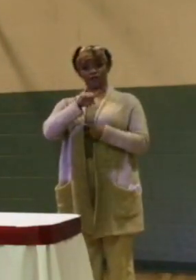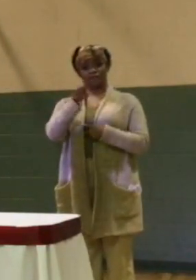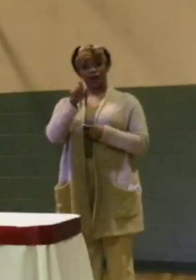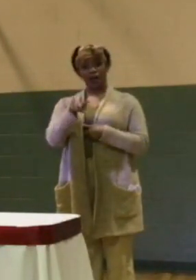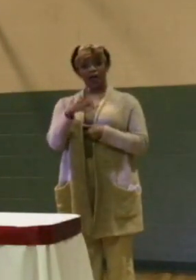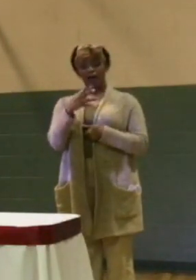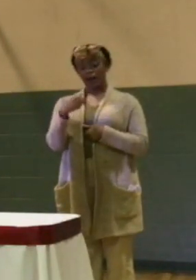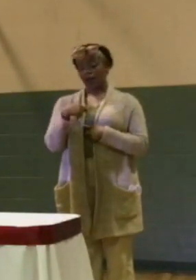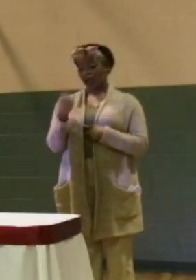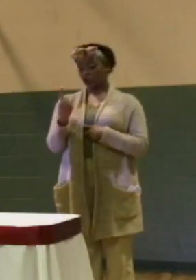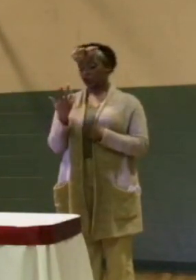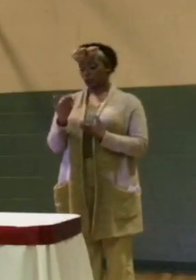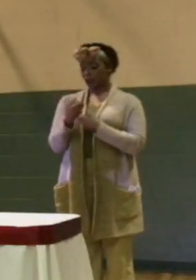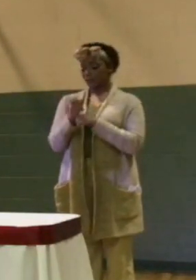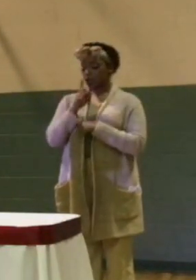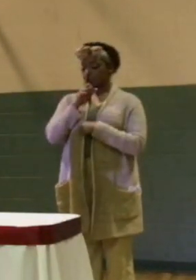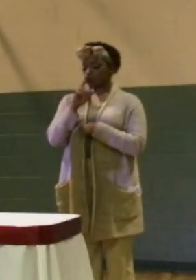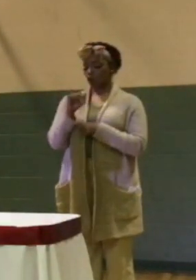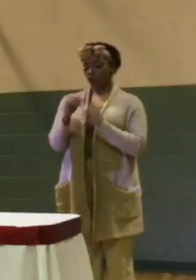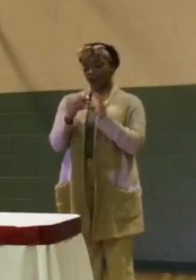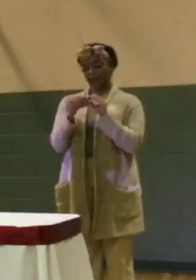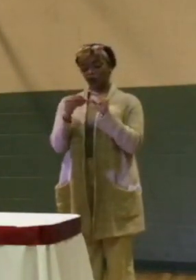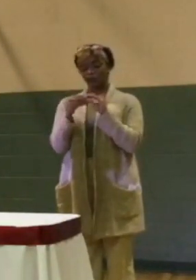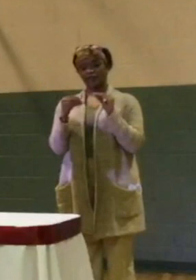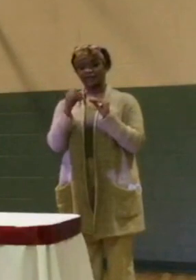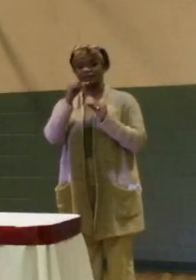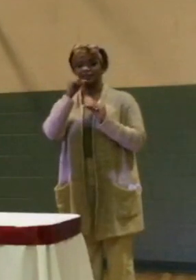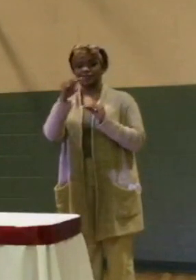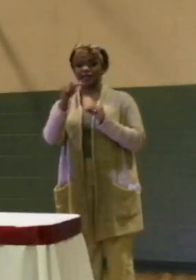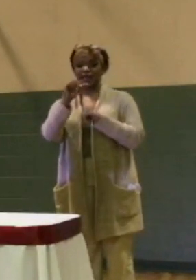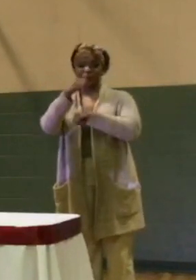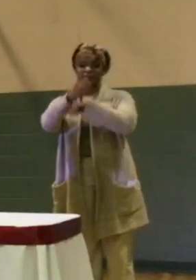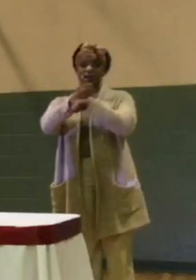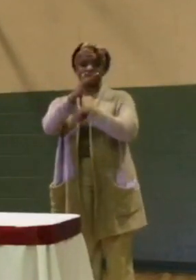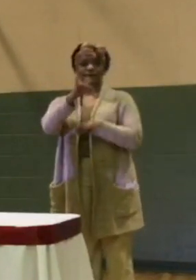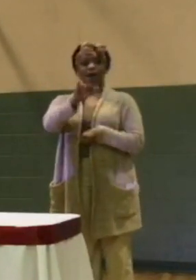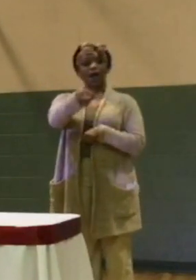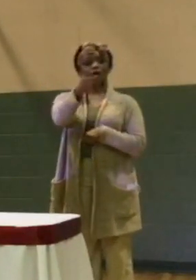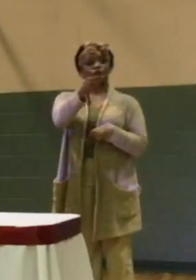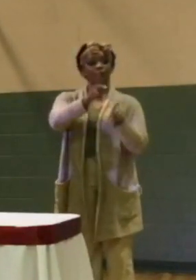want to make sure the narrative is not set by others.